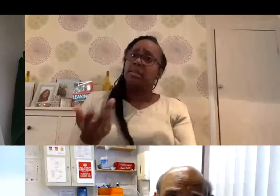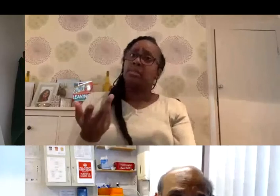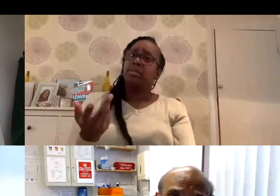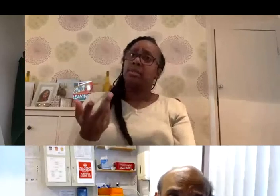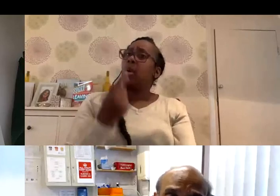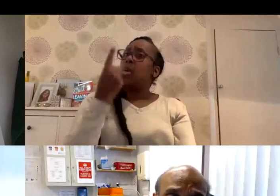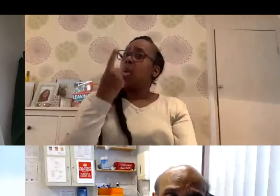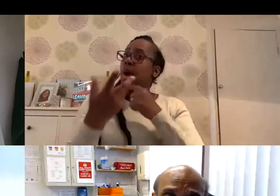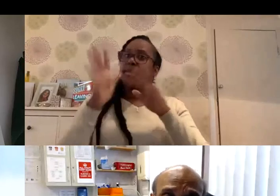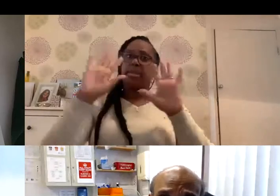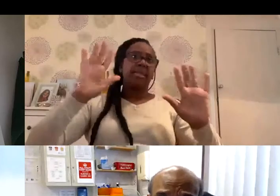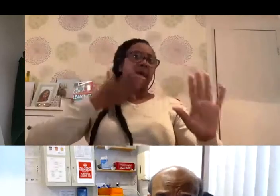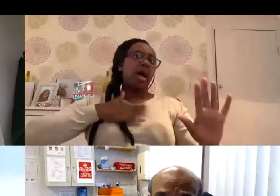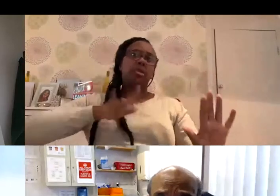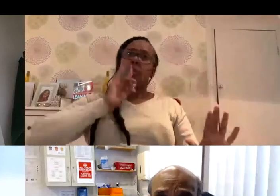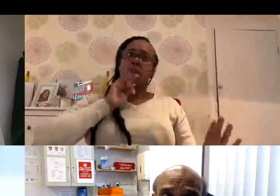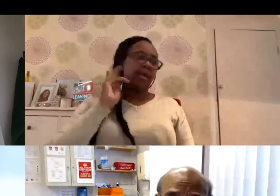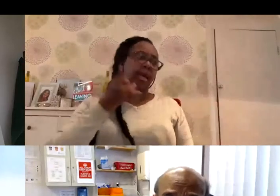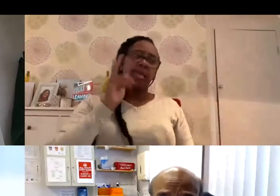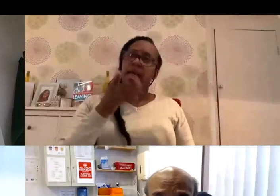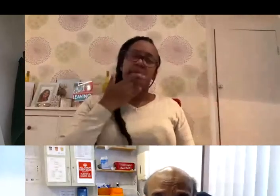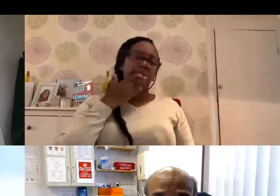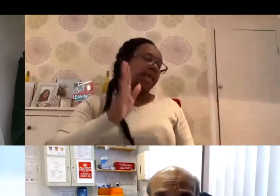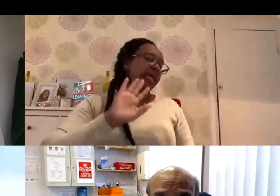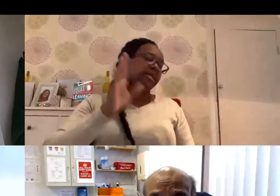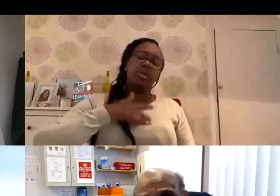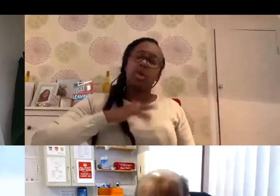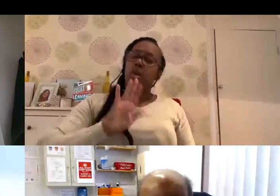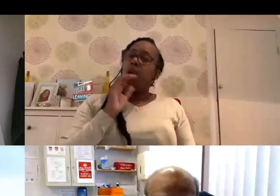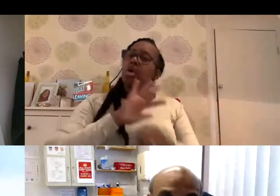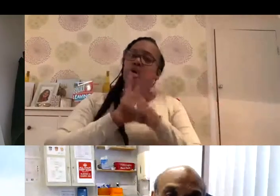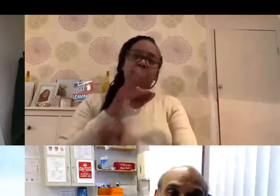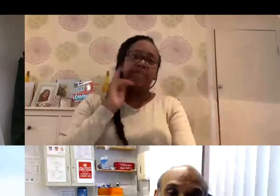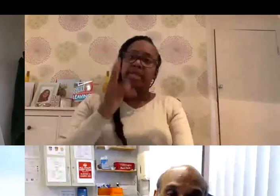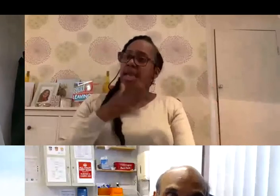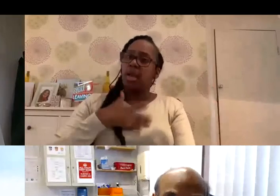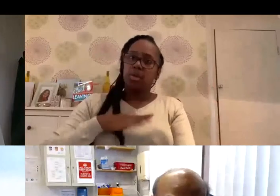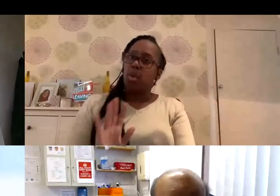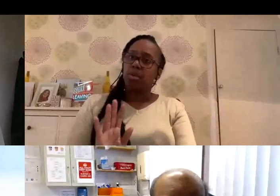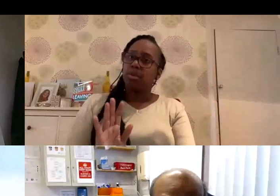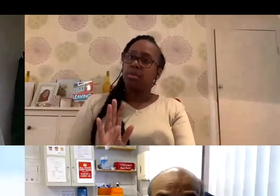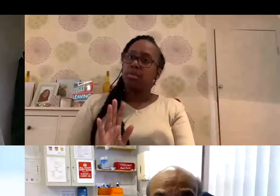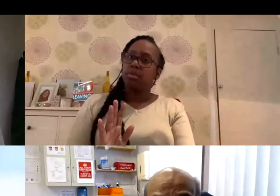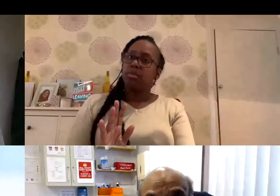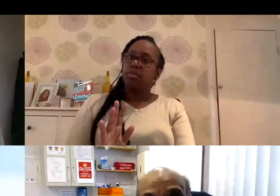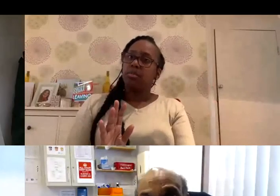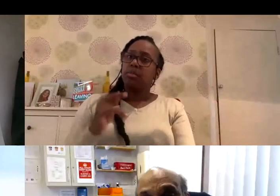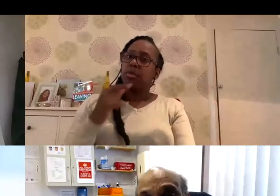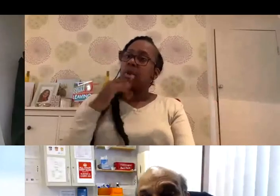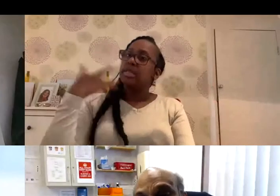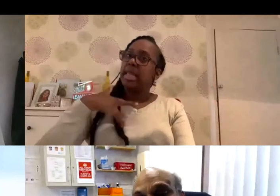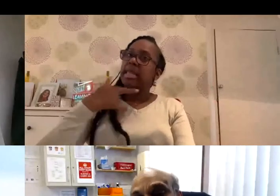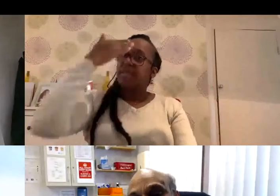once is enough for them. They don't want to say, I want to get COVID-19 again. So it's the lived experience